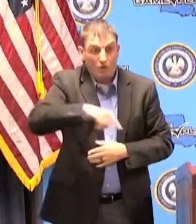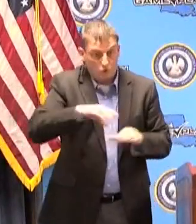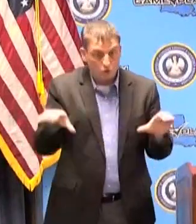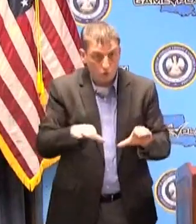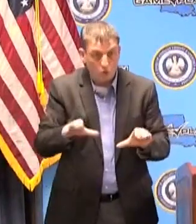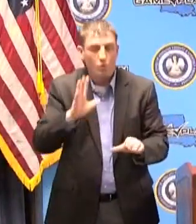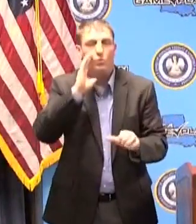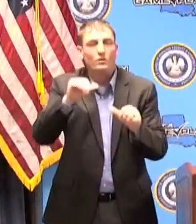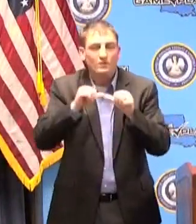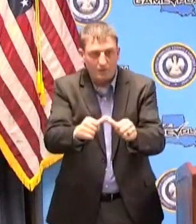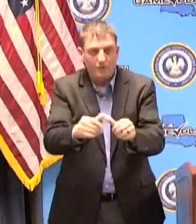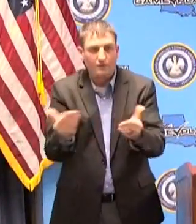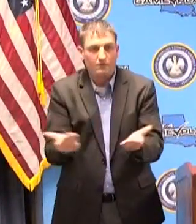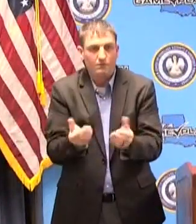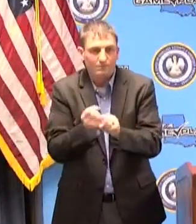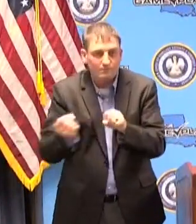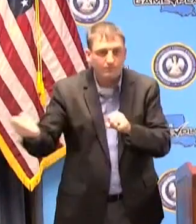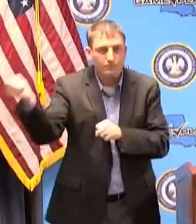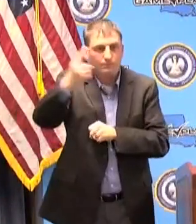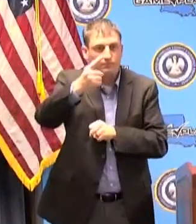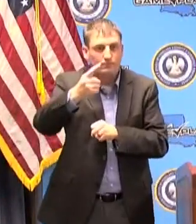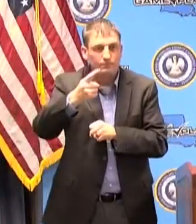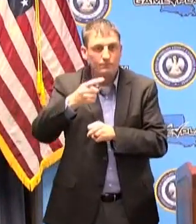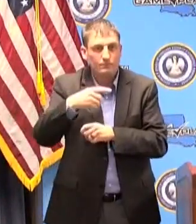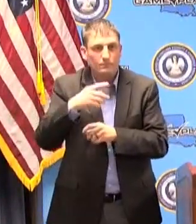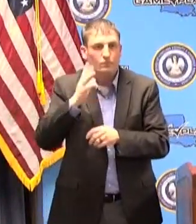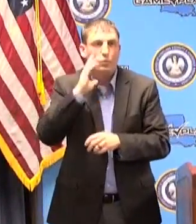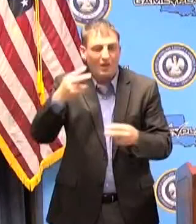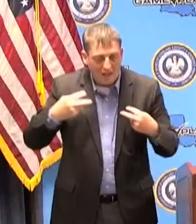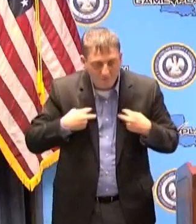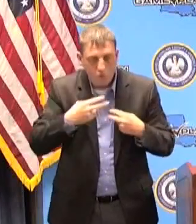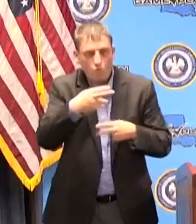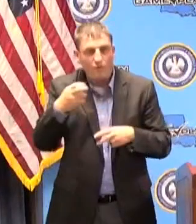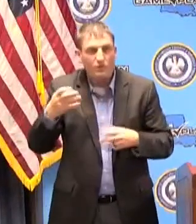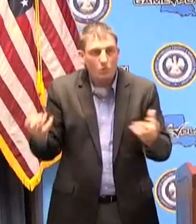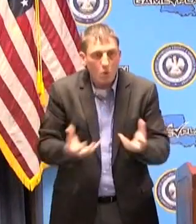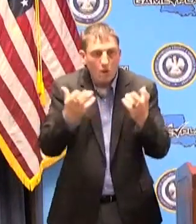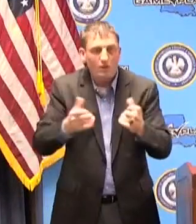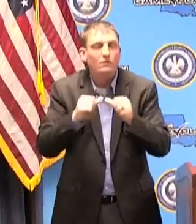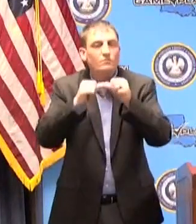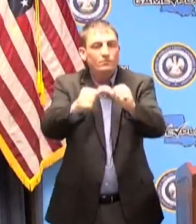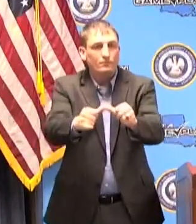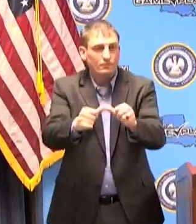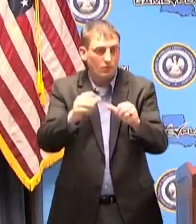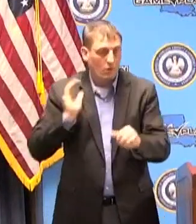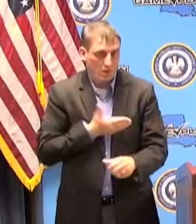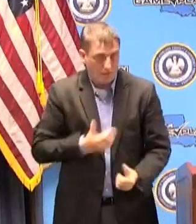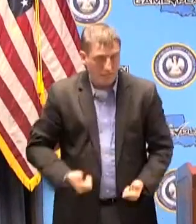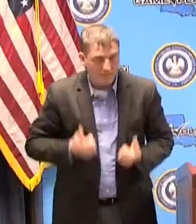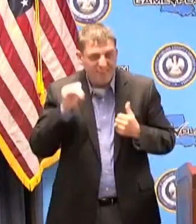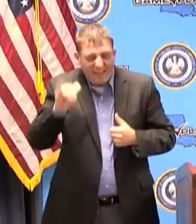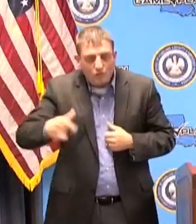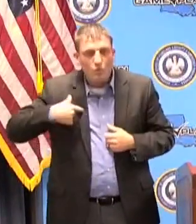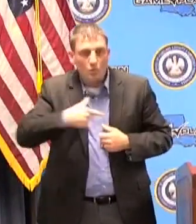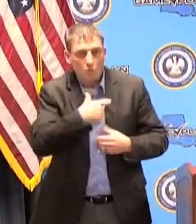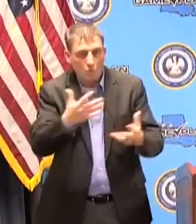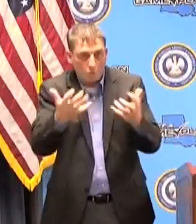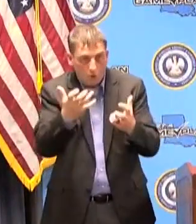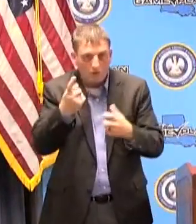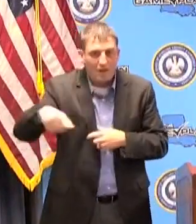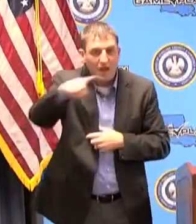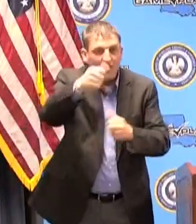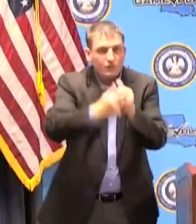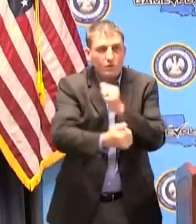gathering again having crawfish balls and going about life and that's that's what we ask of everybody that's what we ask of our health care community